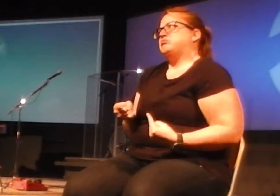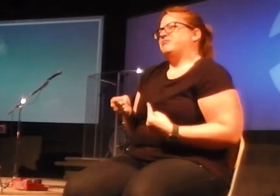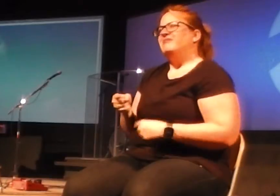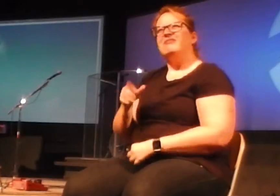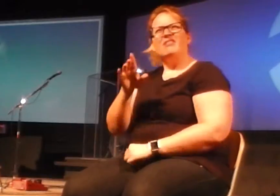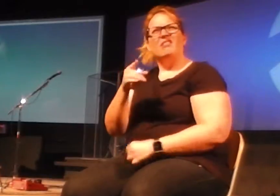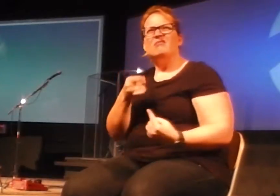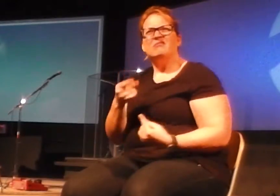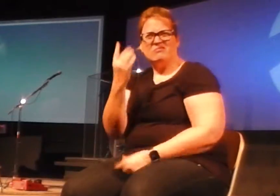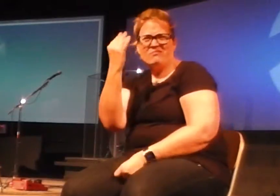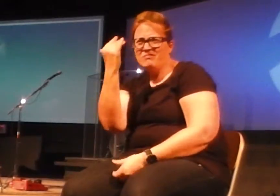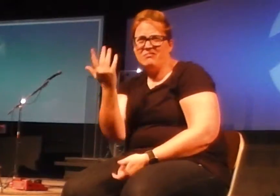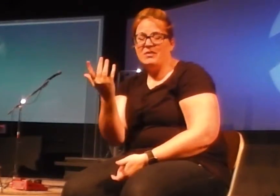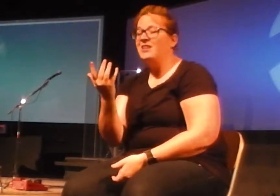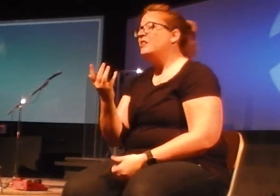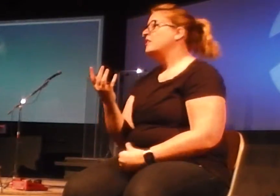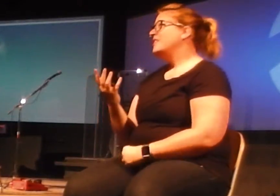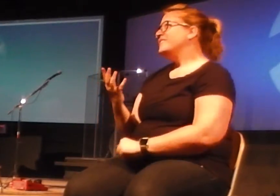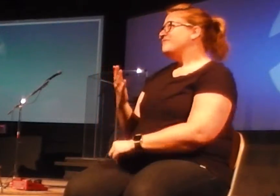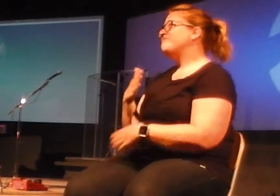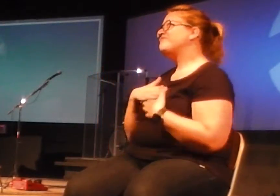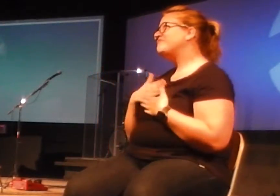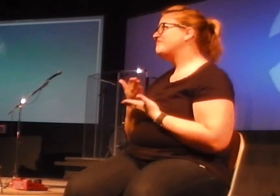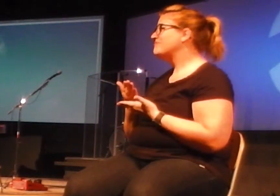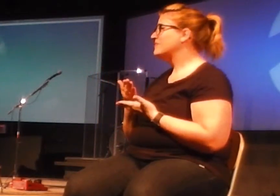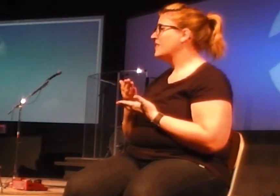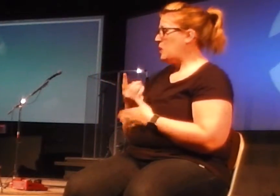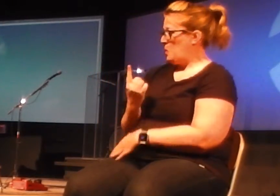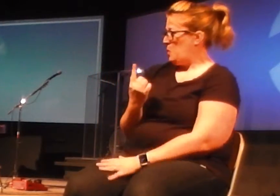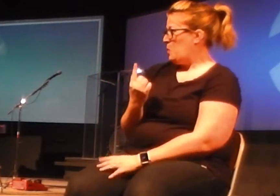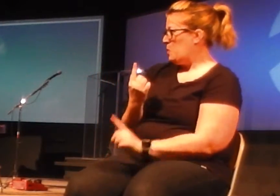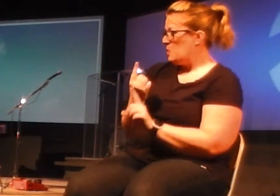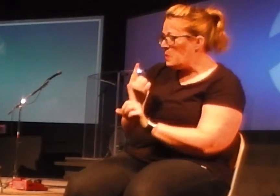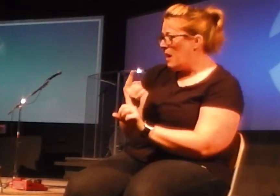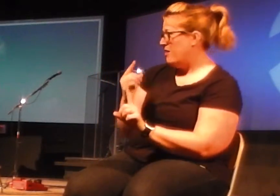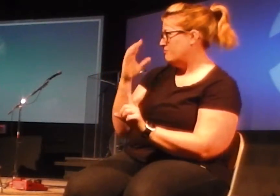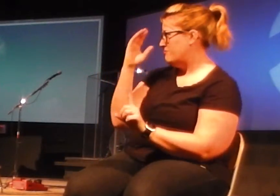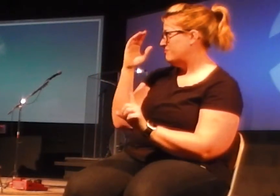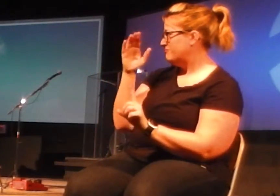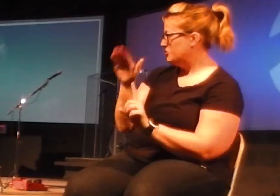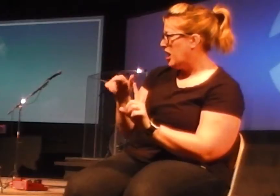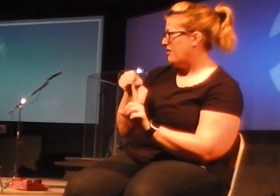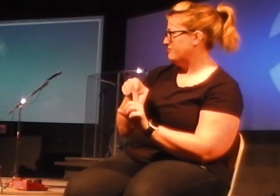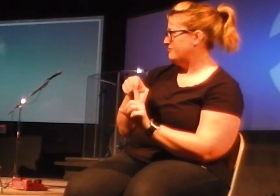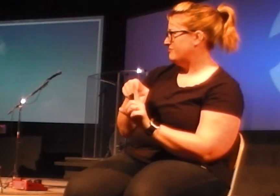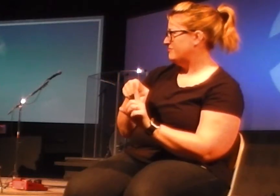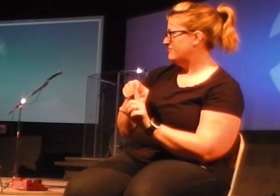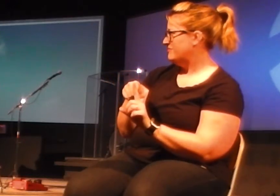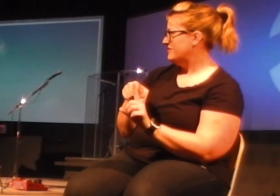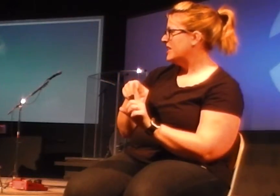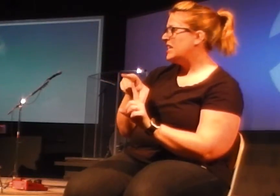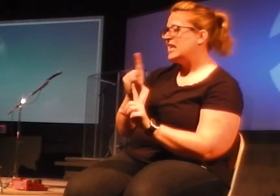well, why was that? And she said it was a tough day today because of one child. There's a kid who literally just